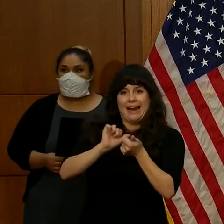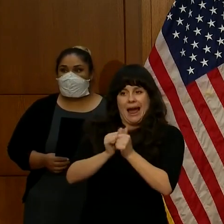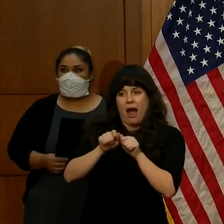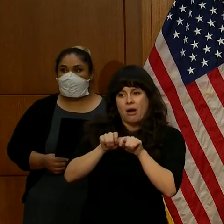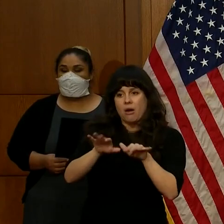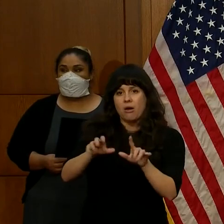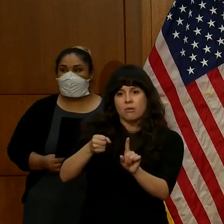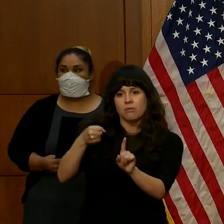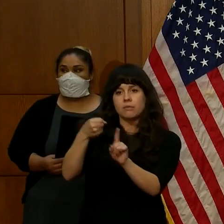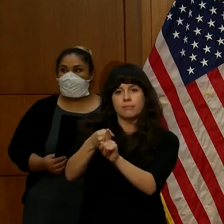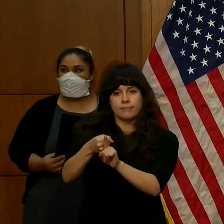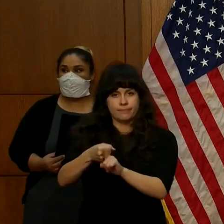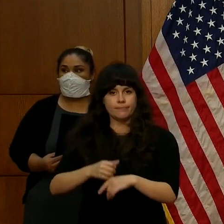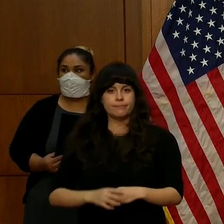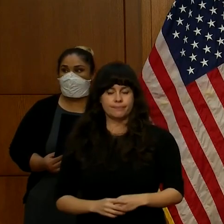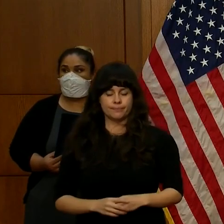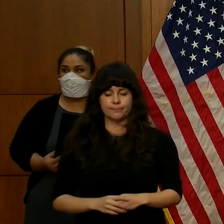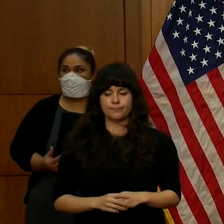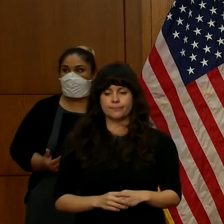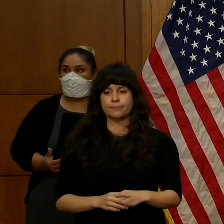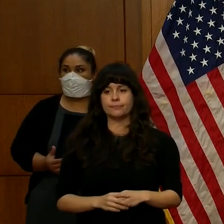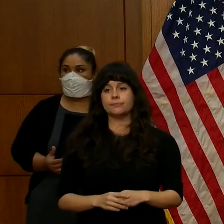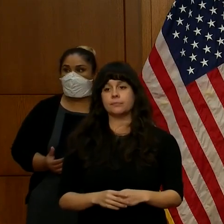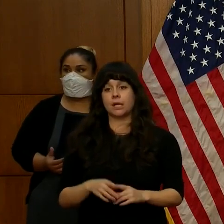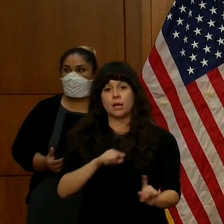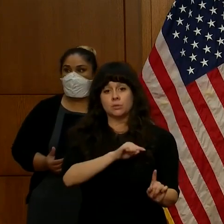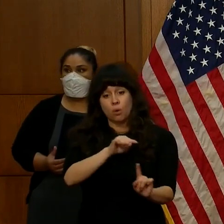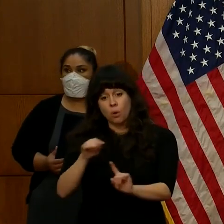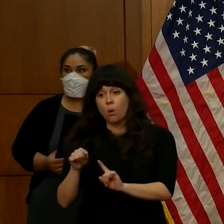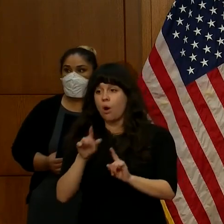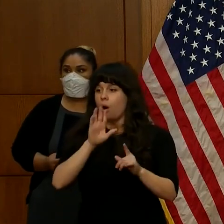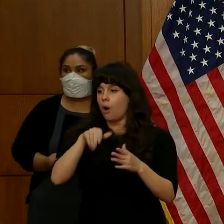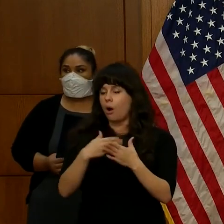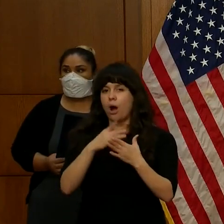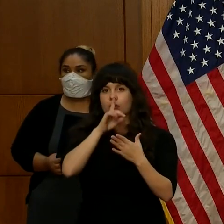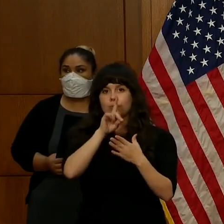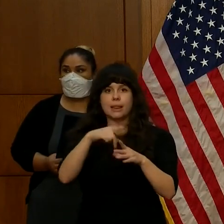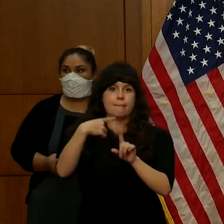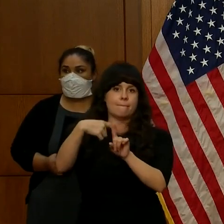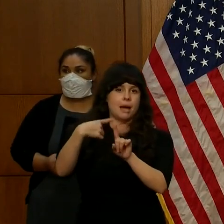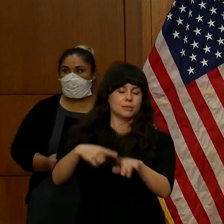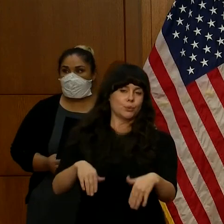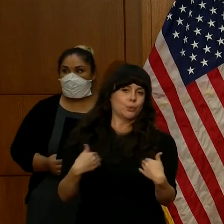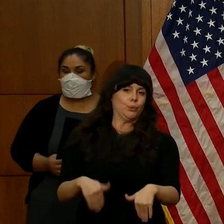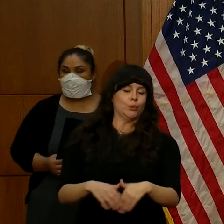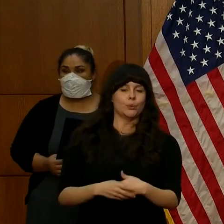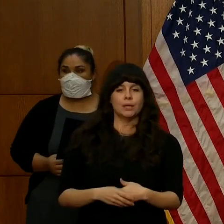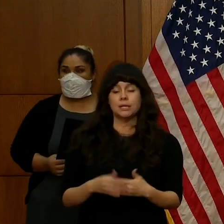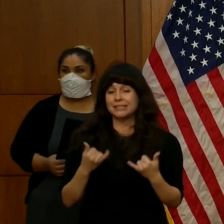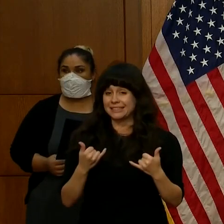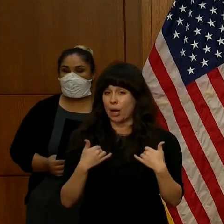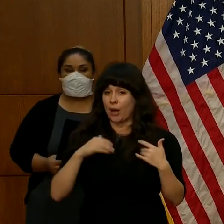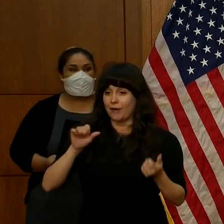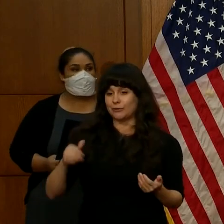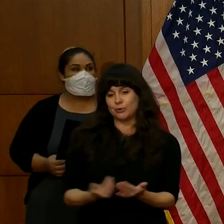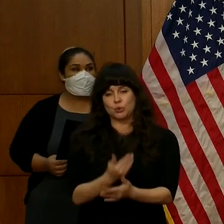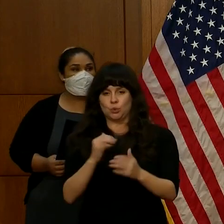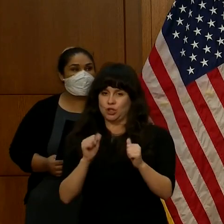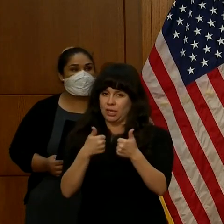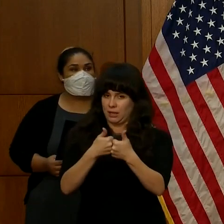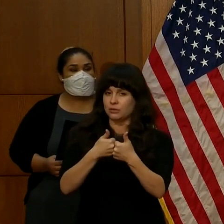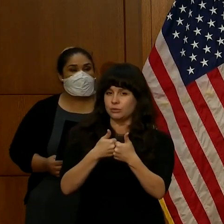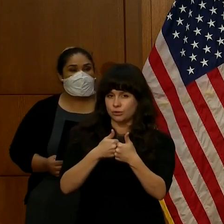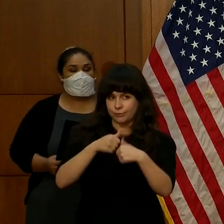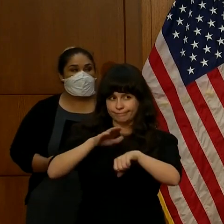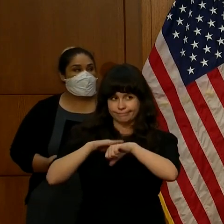our citizens. These are all positive steps. Now we have a different challenge. We're